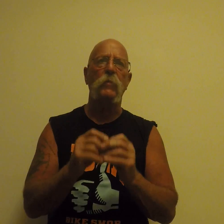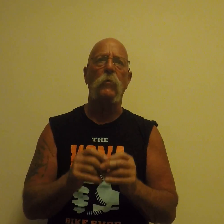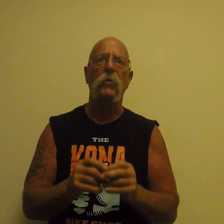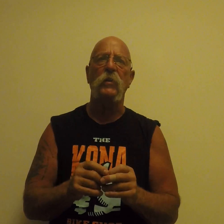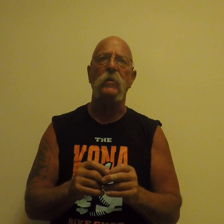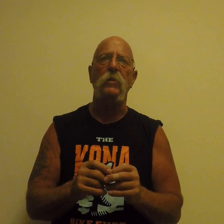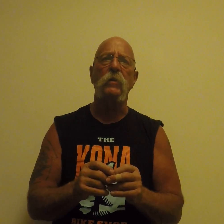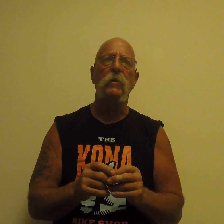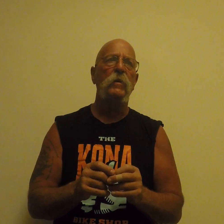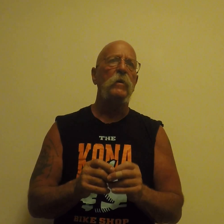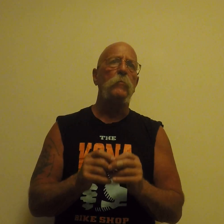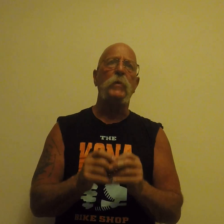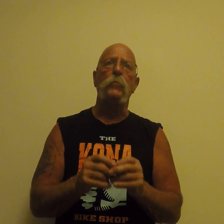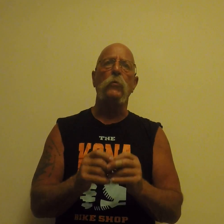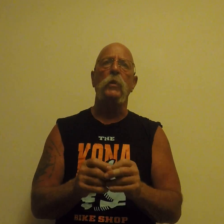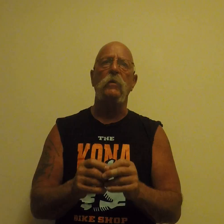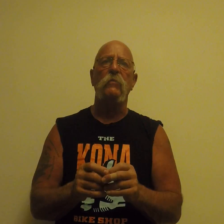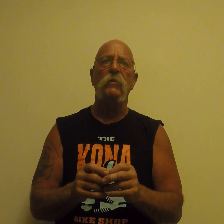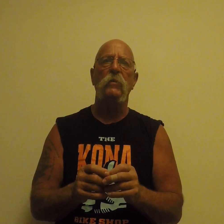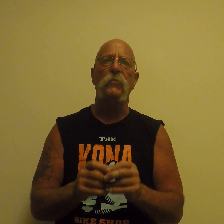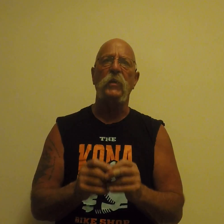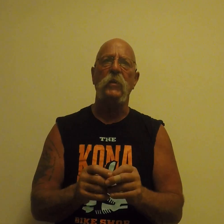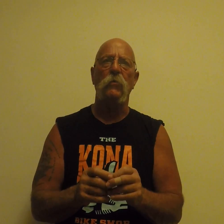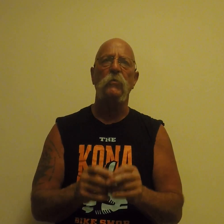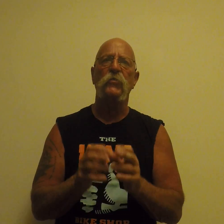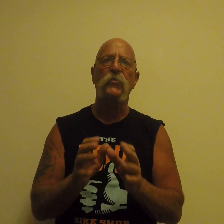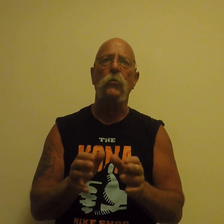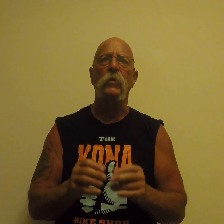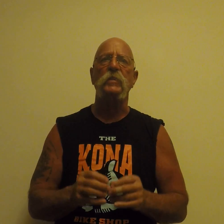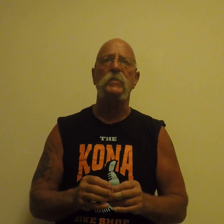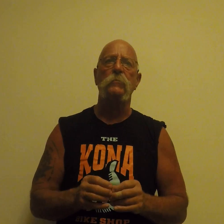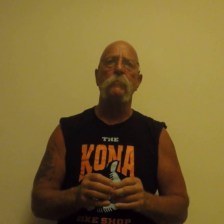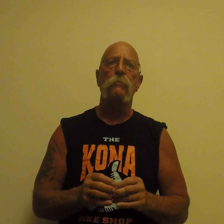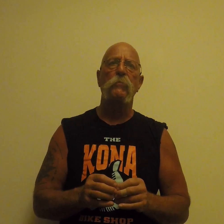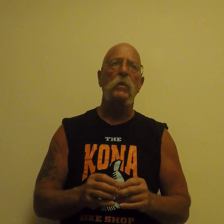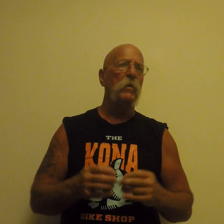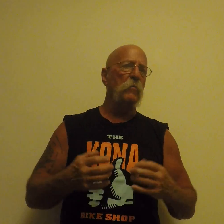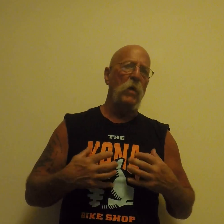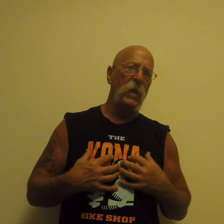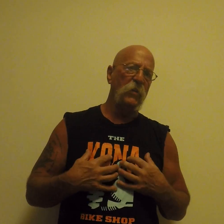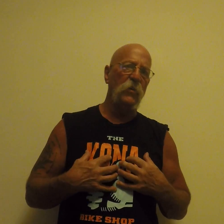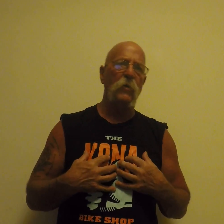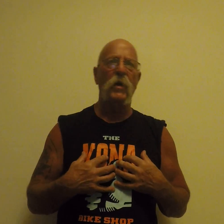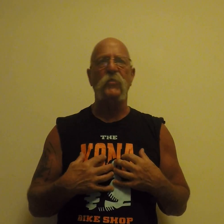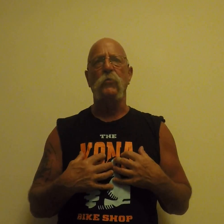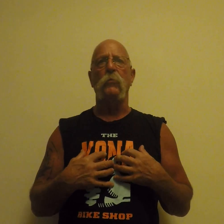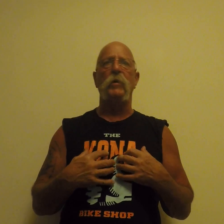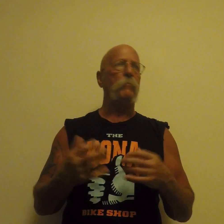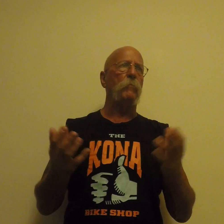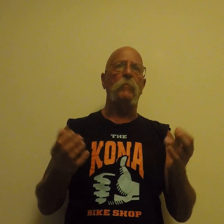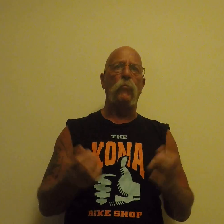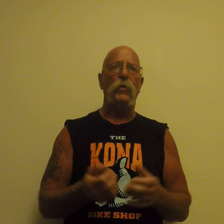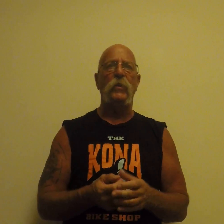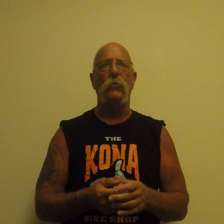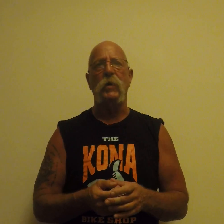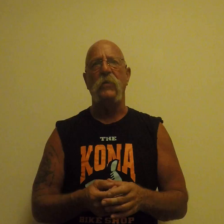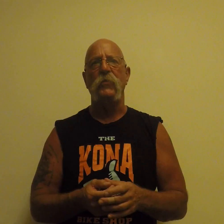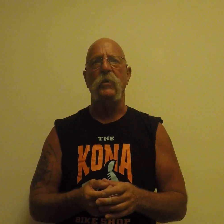marketing. People love to hear stories. I can tell you my story, but we don't have enough